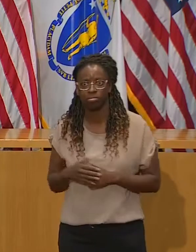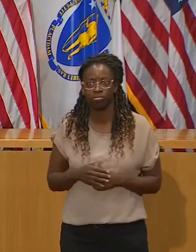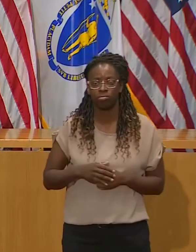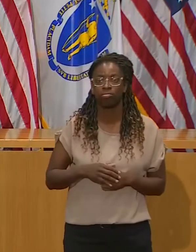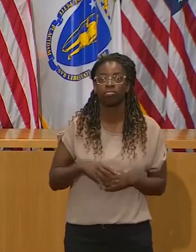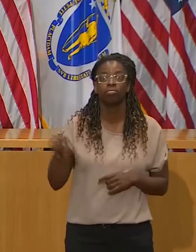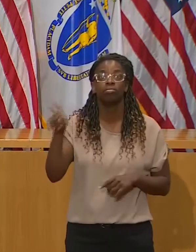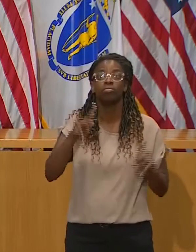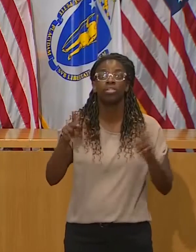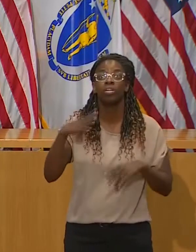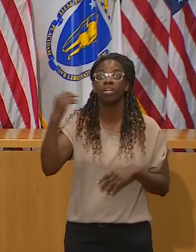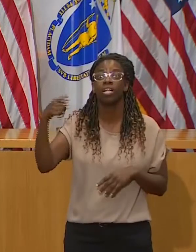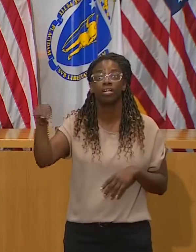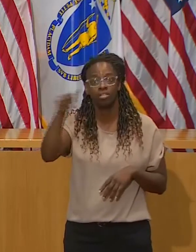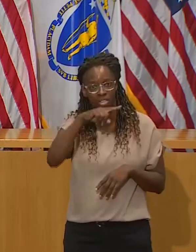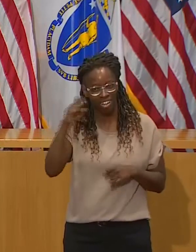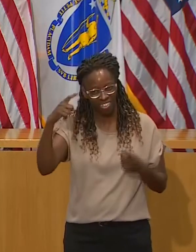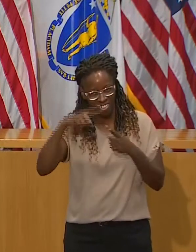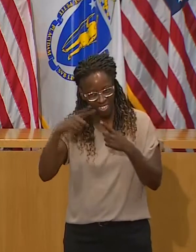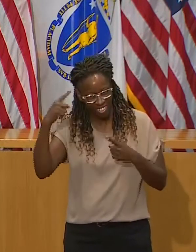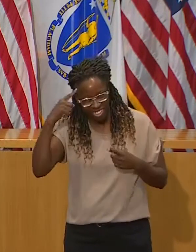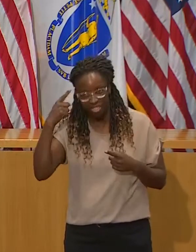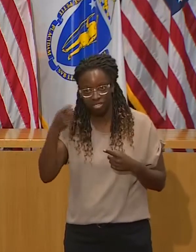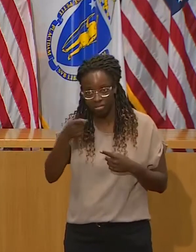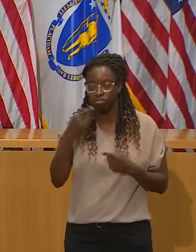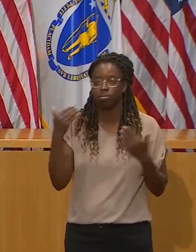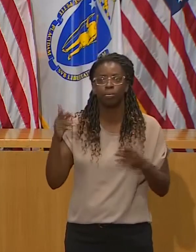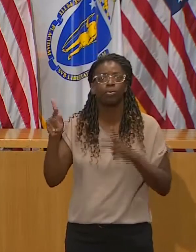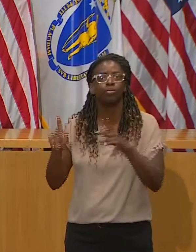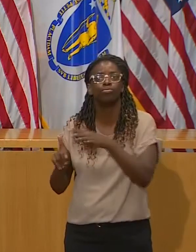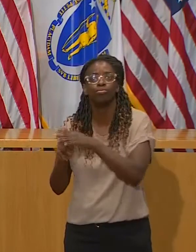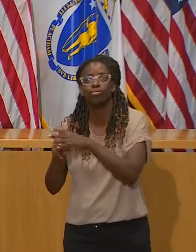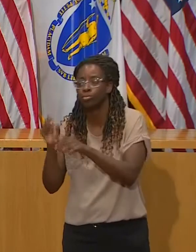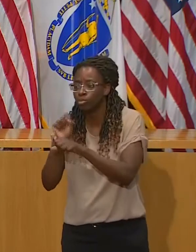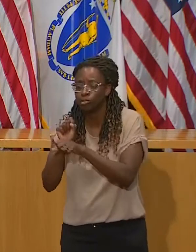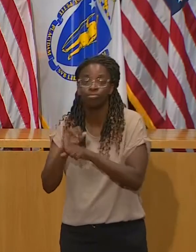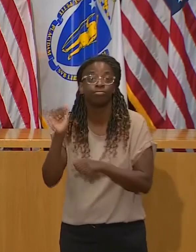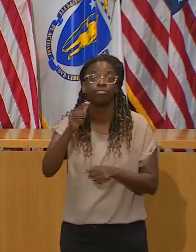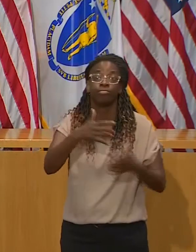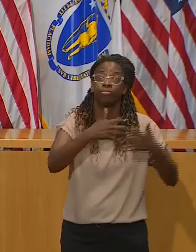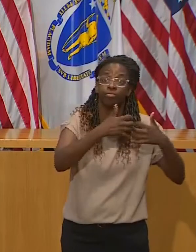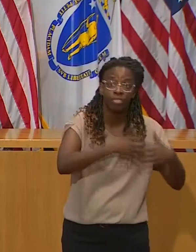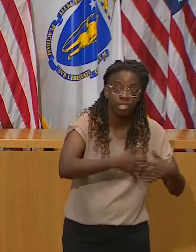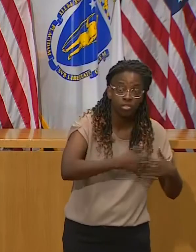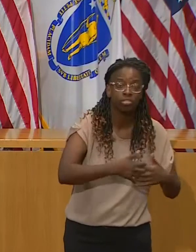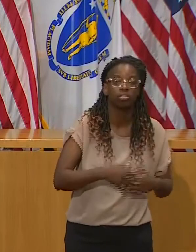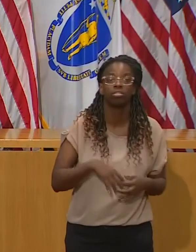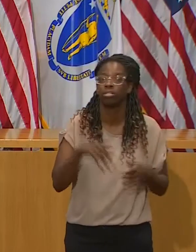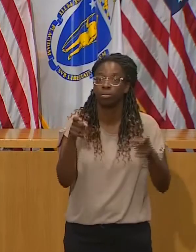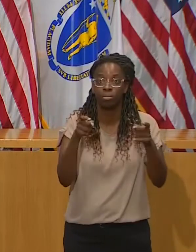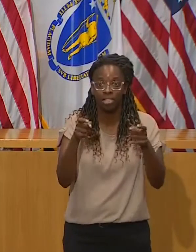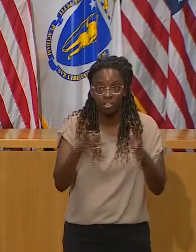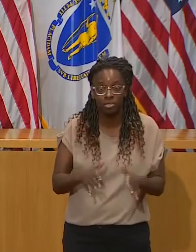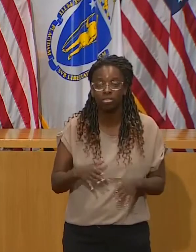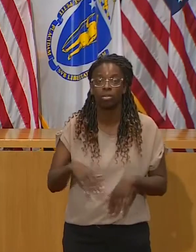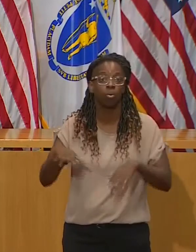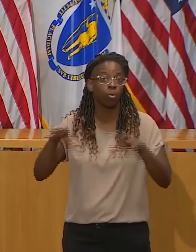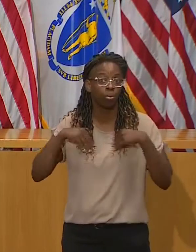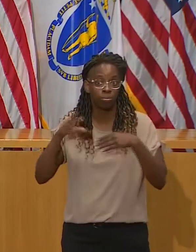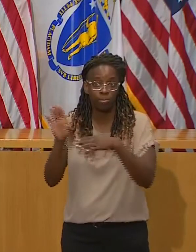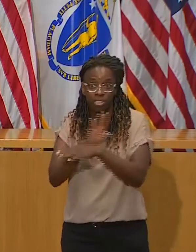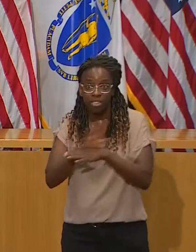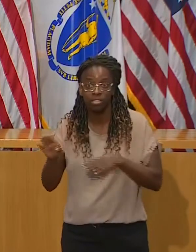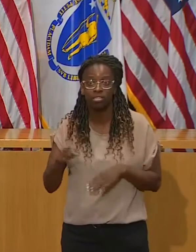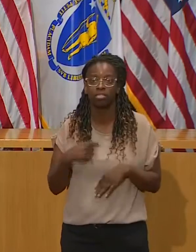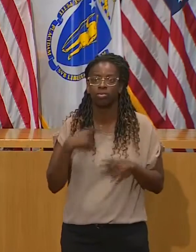the line worker or the supervisor or the manager or the owner. That we make it possible if they are doing the right things